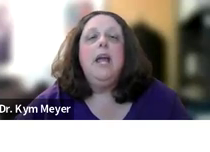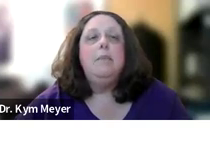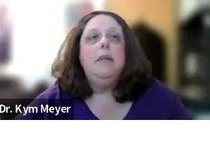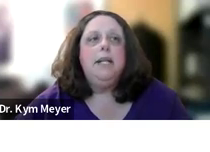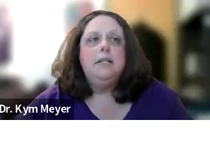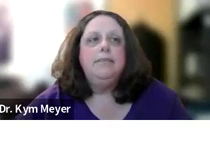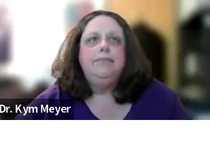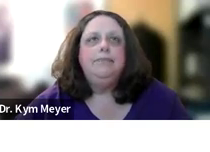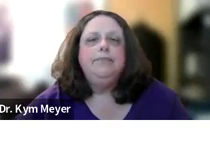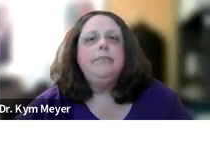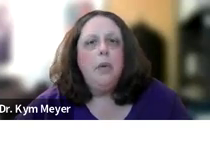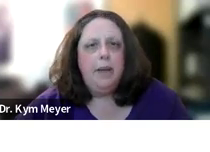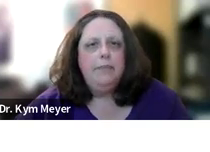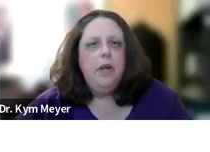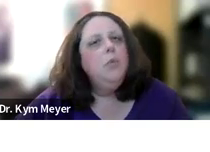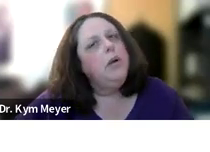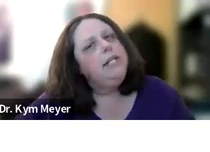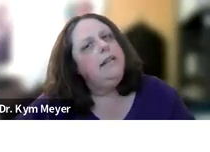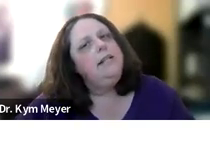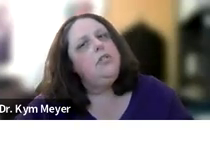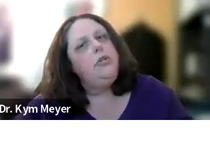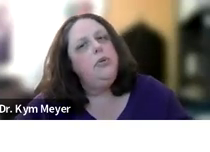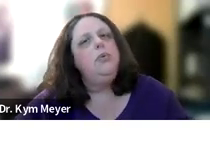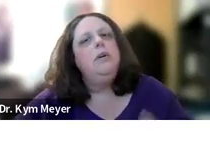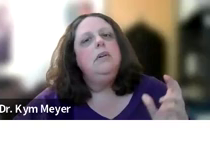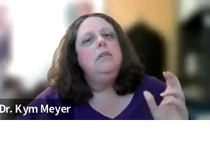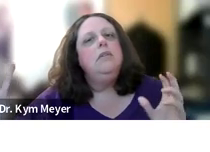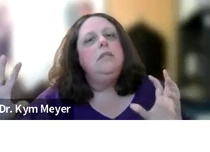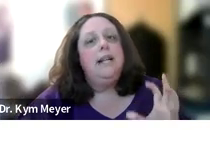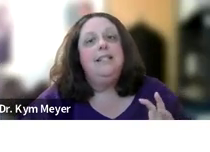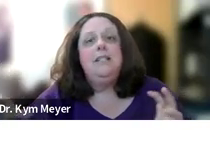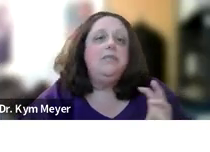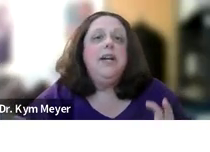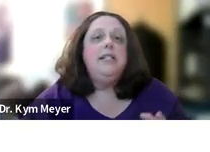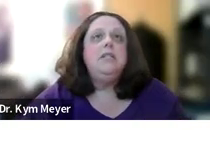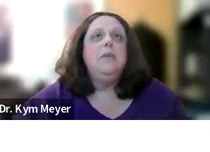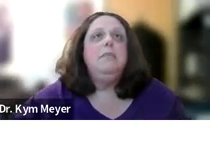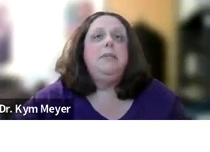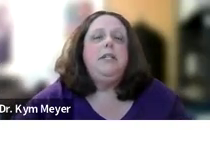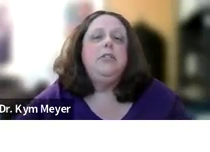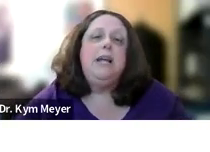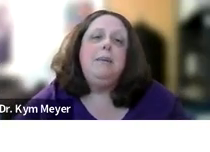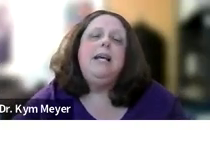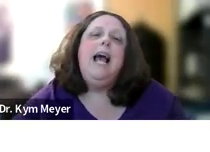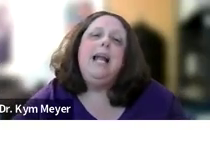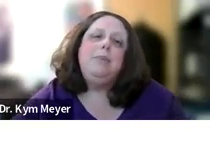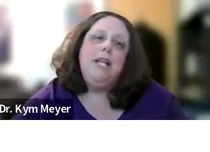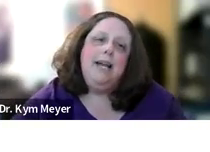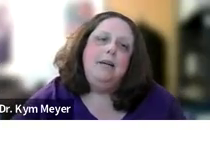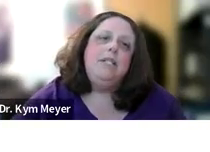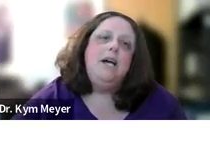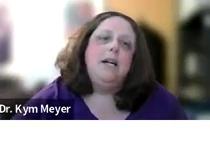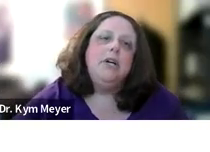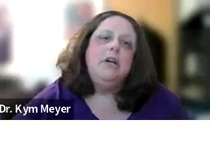cognitive capabilities. Okay. We're going to take these two sentences, phrases from the position statement and